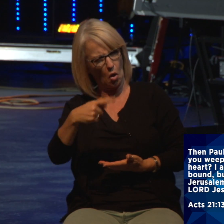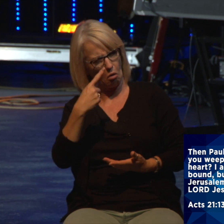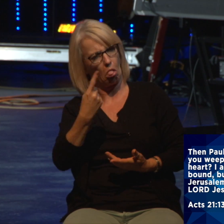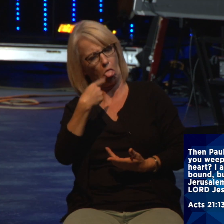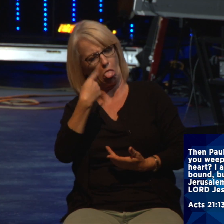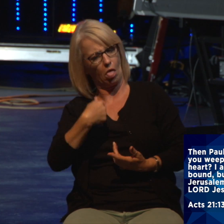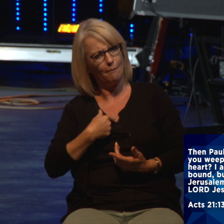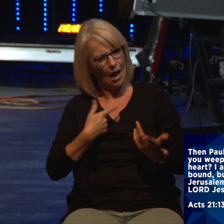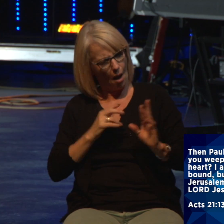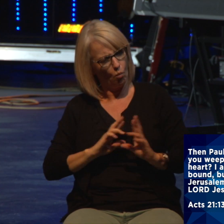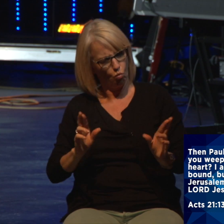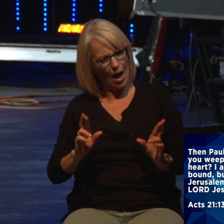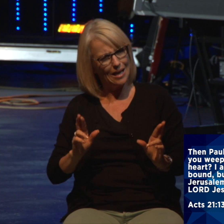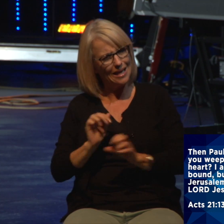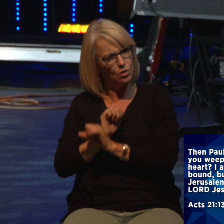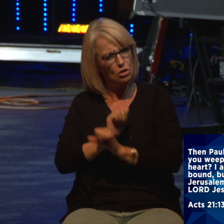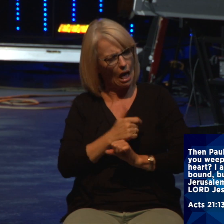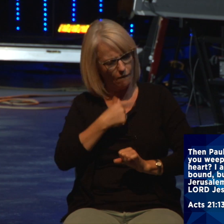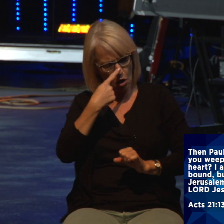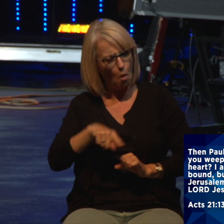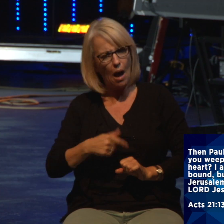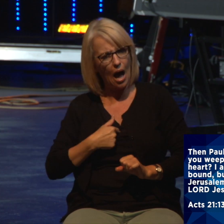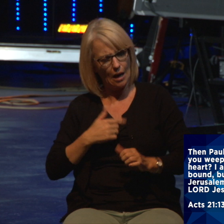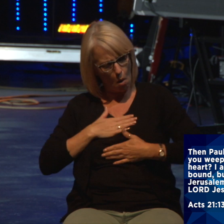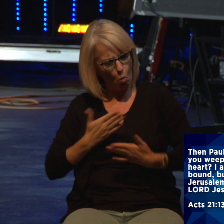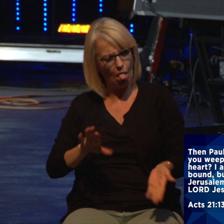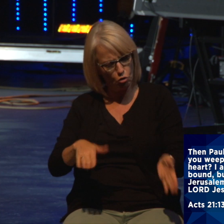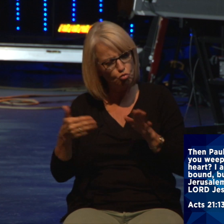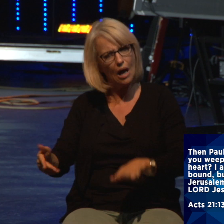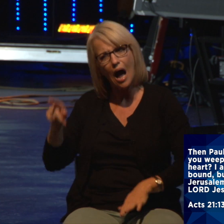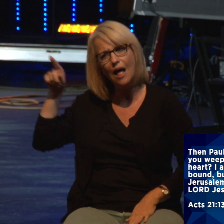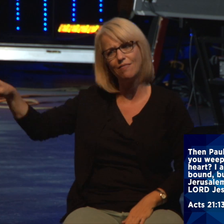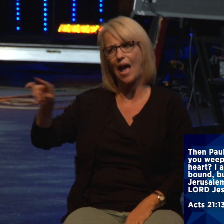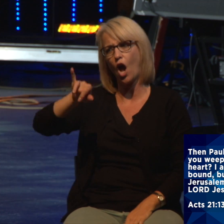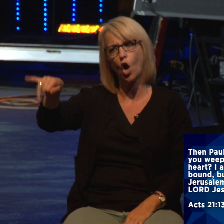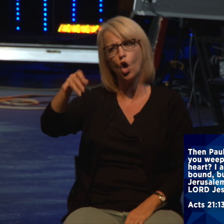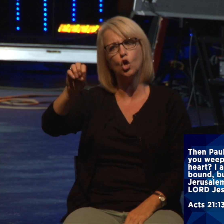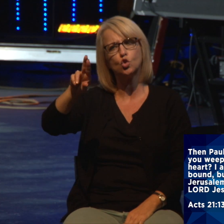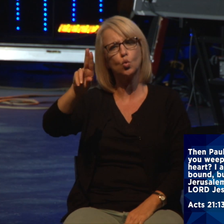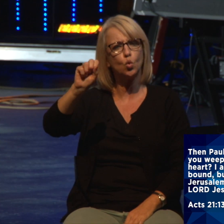I'm ready not only to be bound, but also to die in Jerusalem for the name of the Lord Jesus.